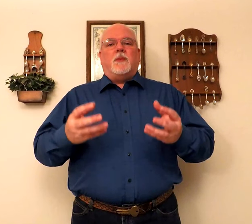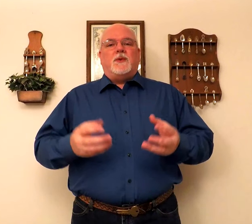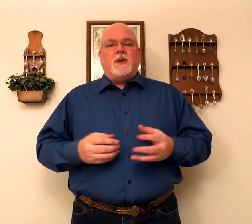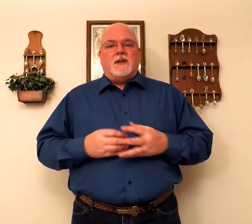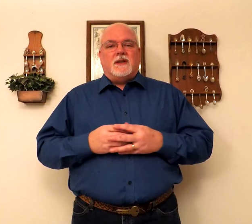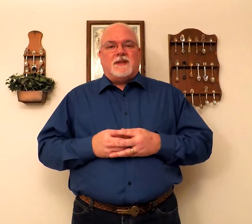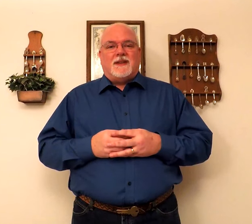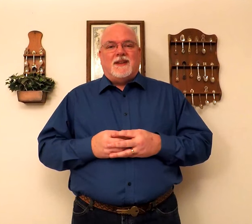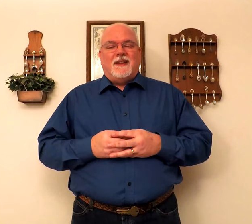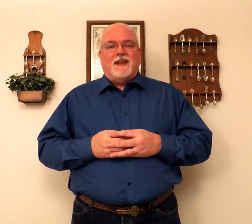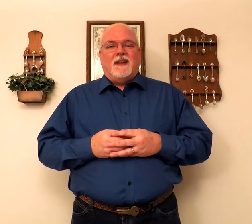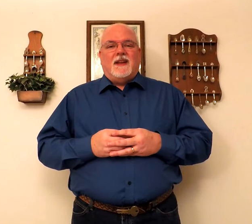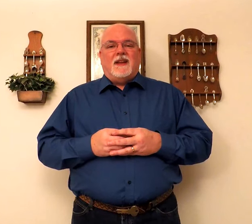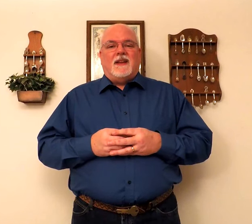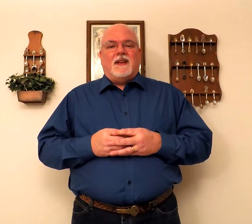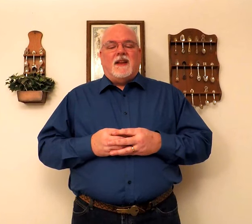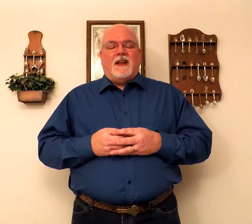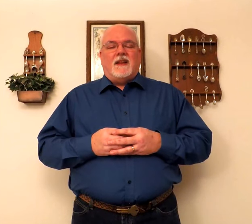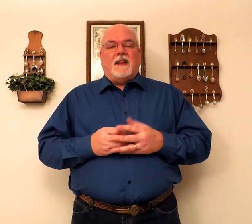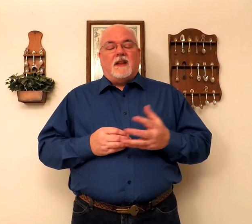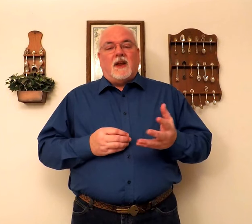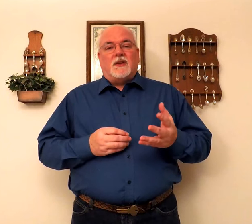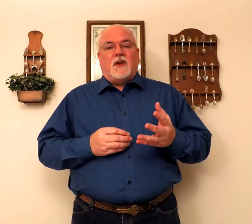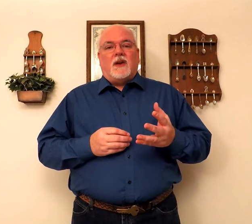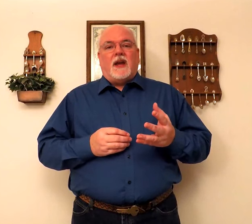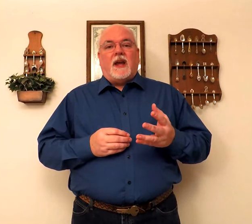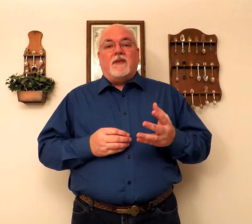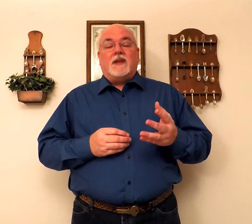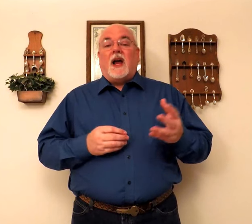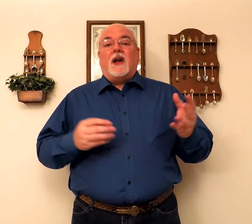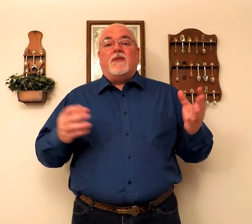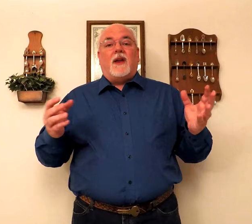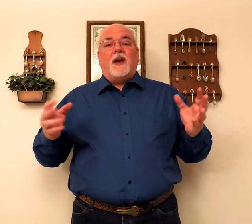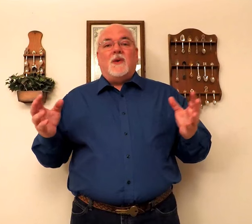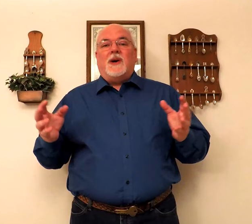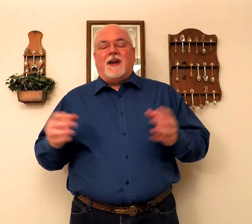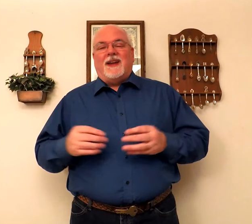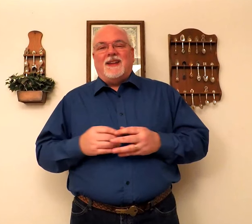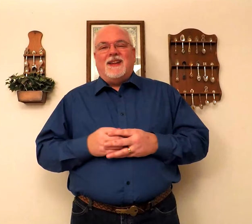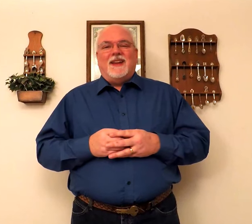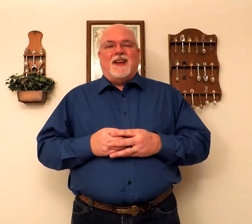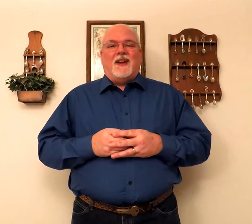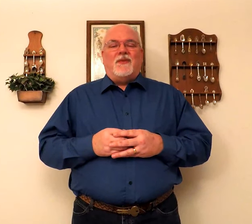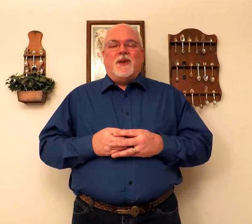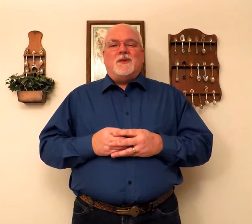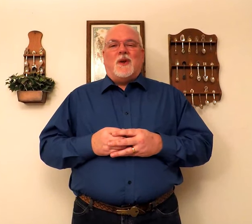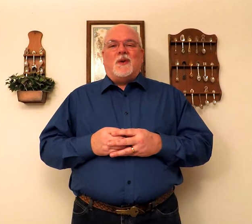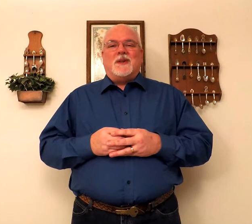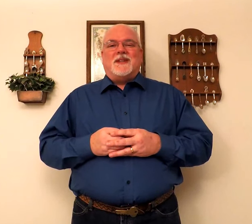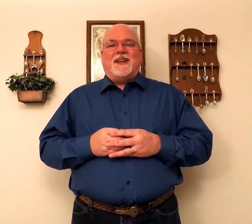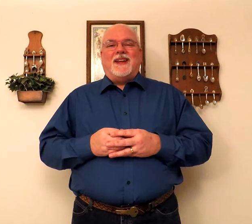with Jesus. And the other song I have is I'll Fly Away, a fun song to sing.